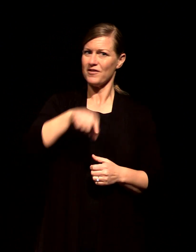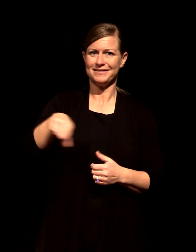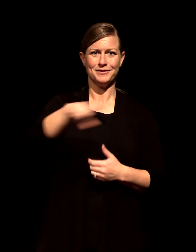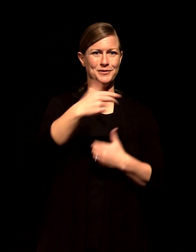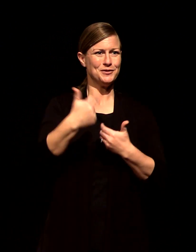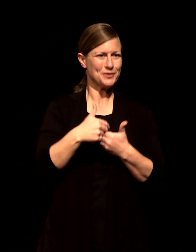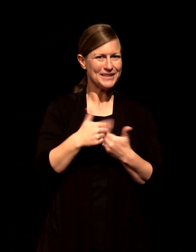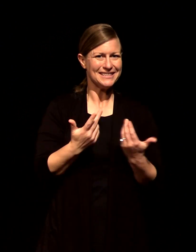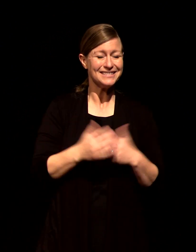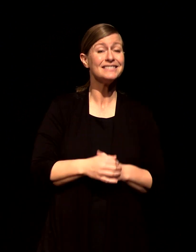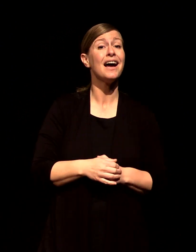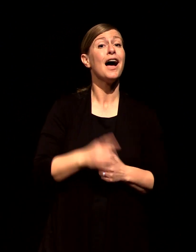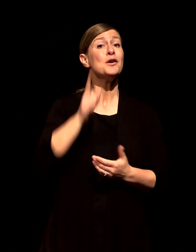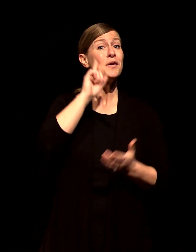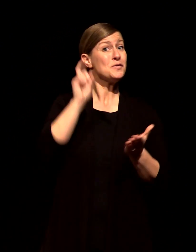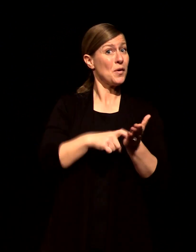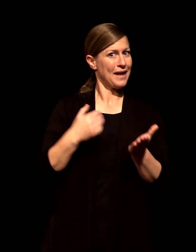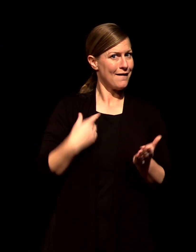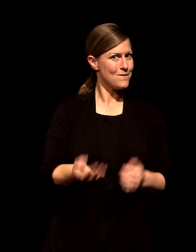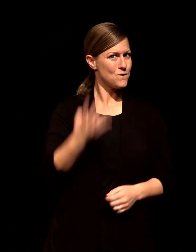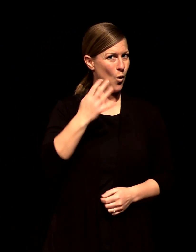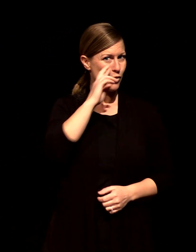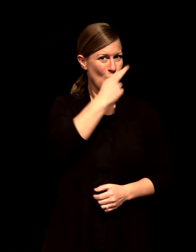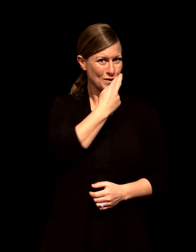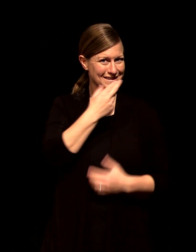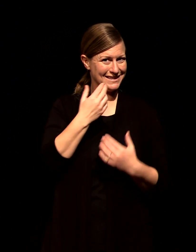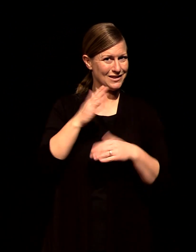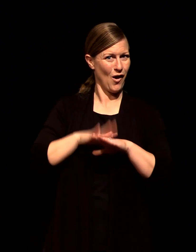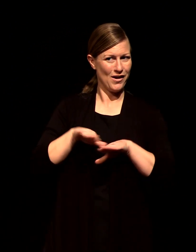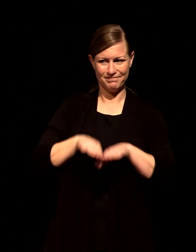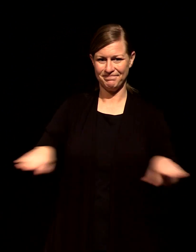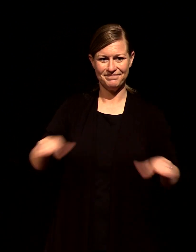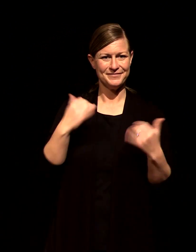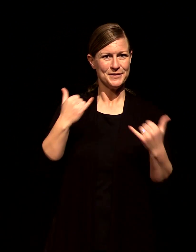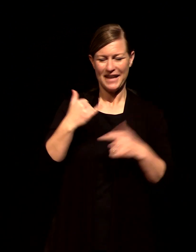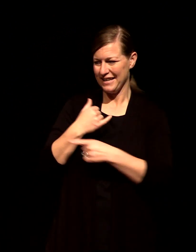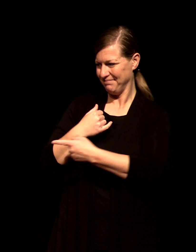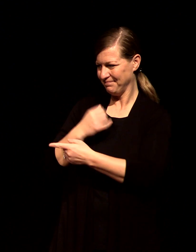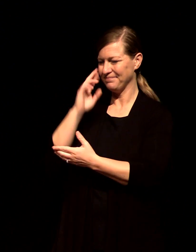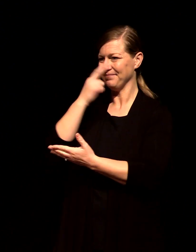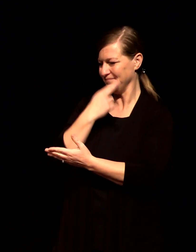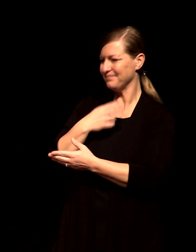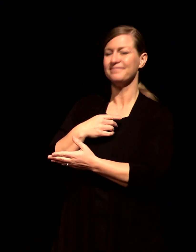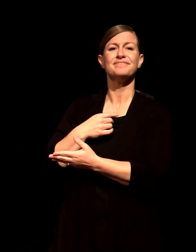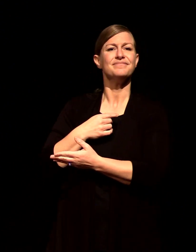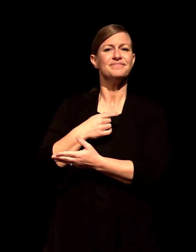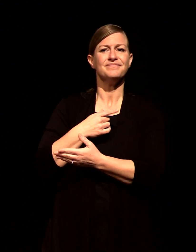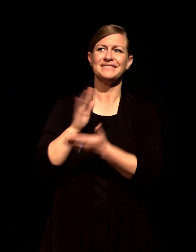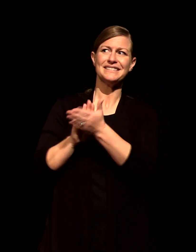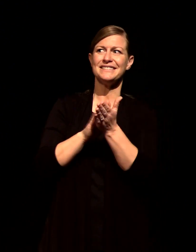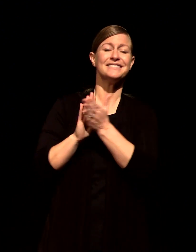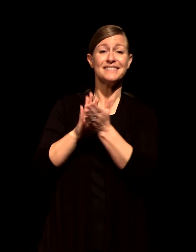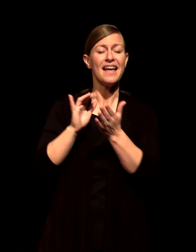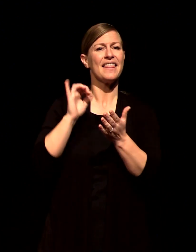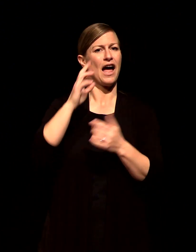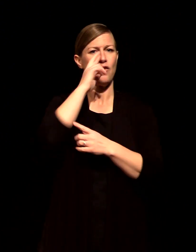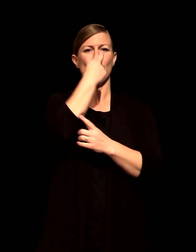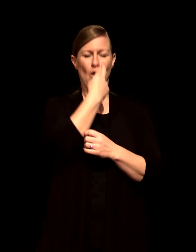if you'll notice we have four roses on the platform roses are just a way that we indicate when someone has put their faith in Jesus and we're going to celebrate